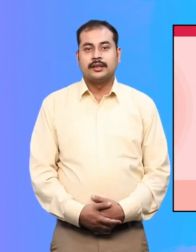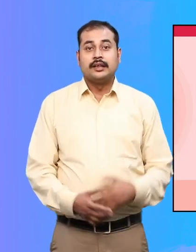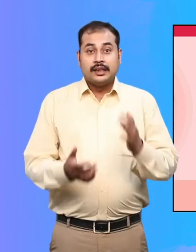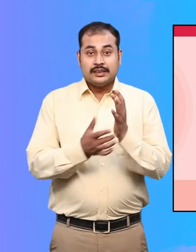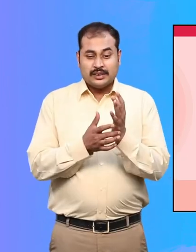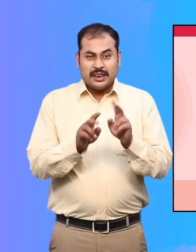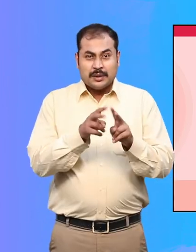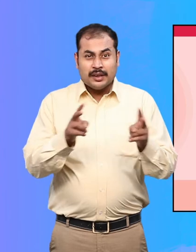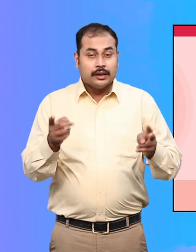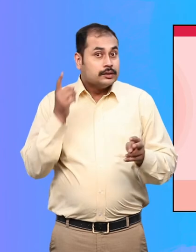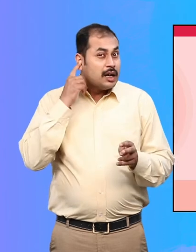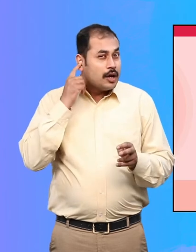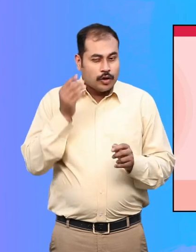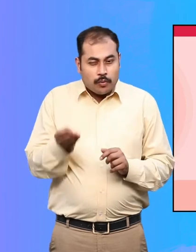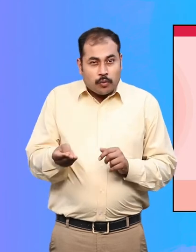Assistive listening system available